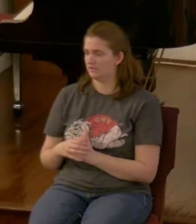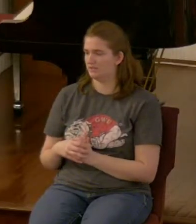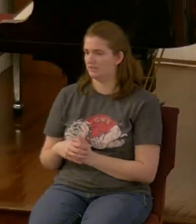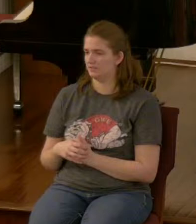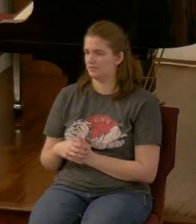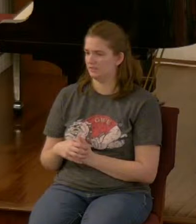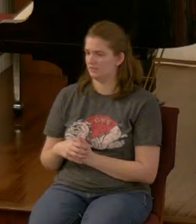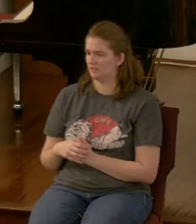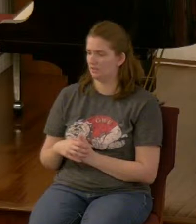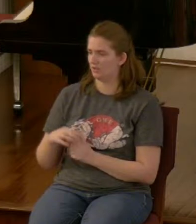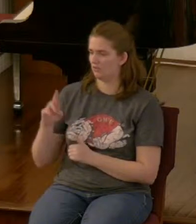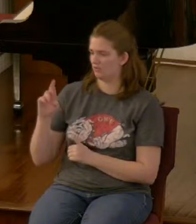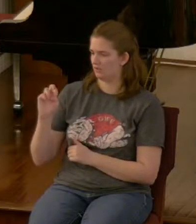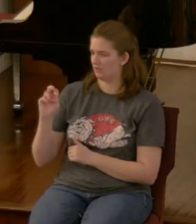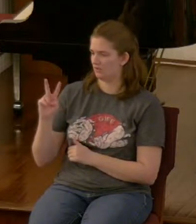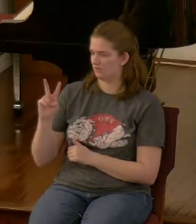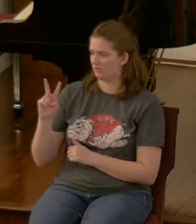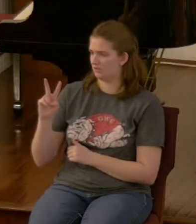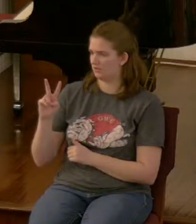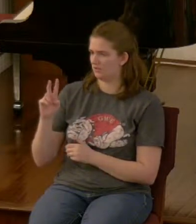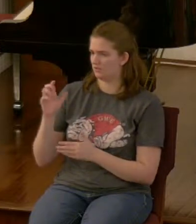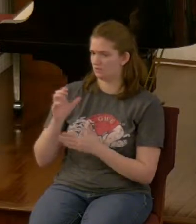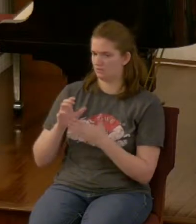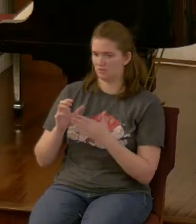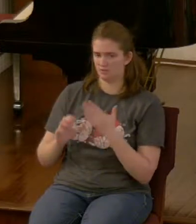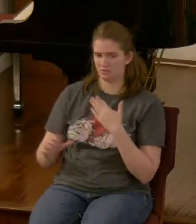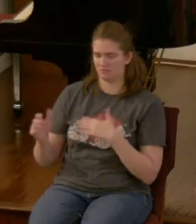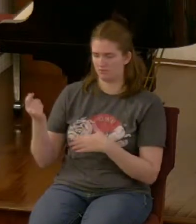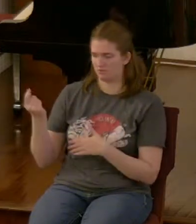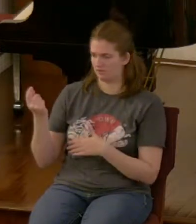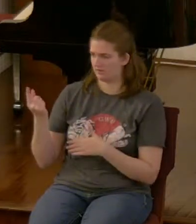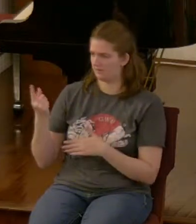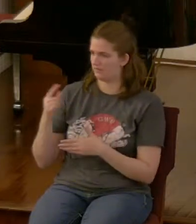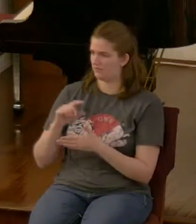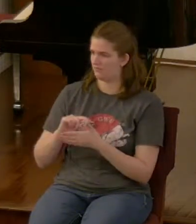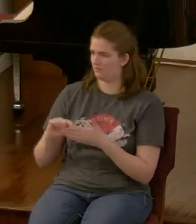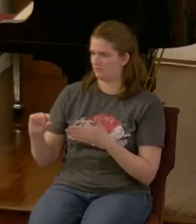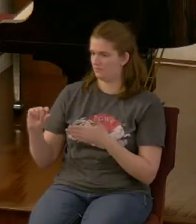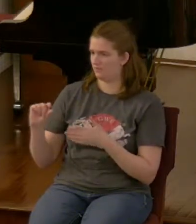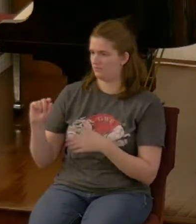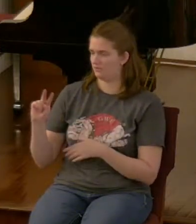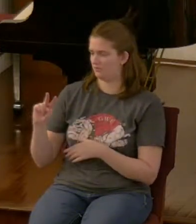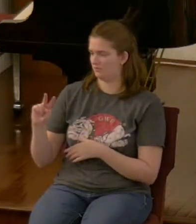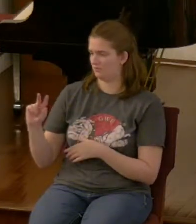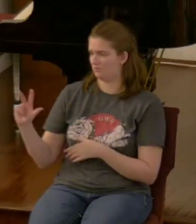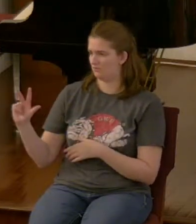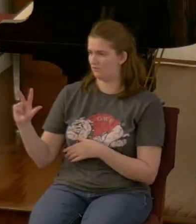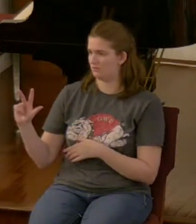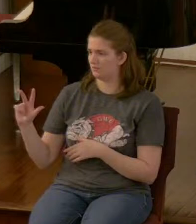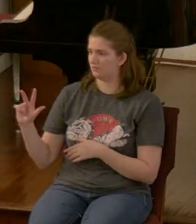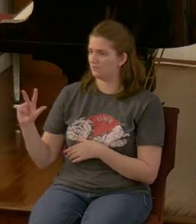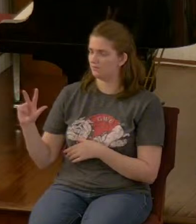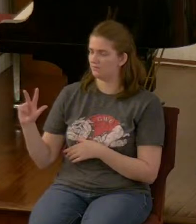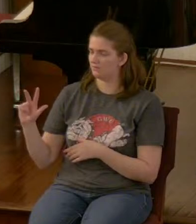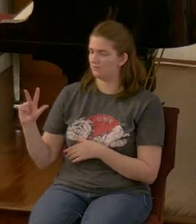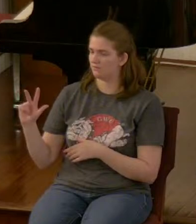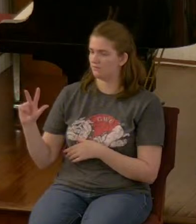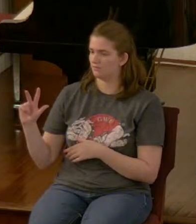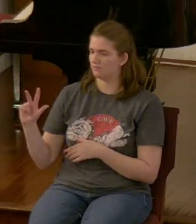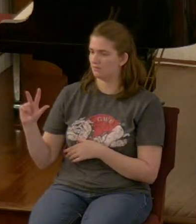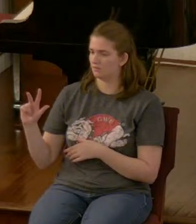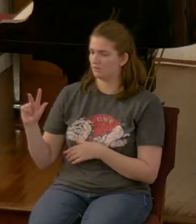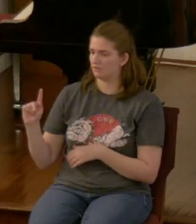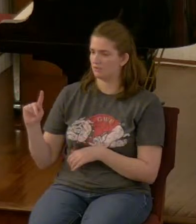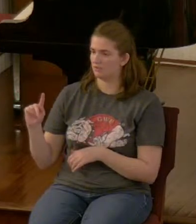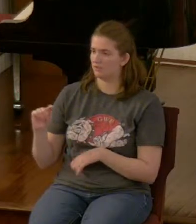but look at revelation 11 verses two and three leave leave out the court which is outside the temple and do